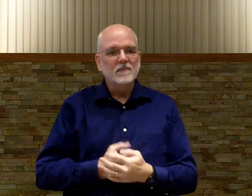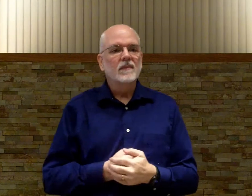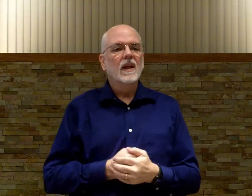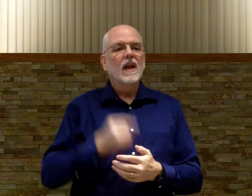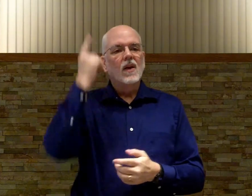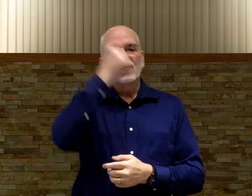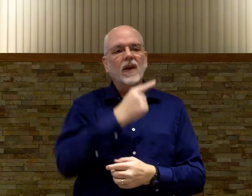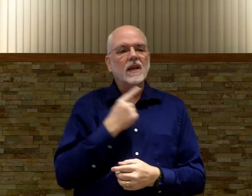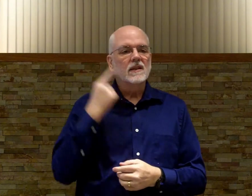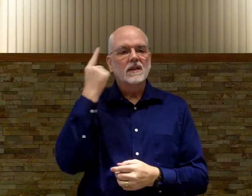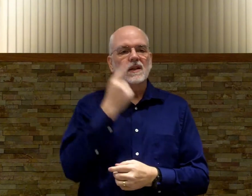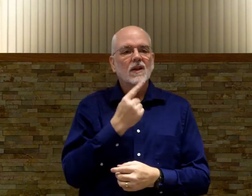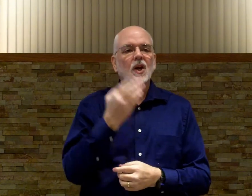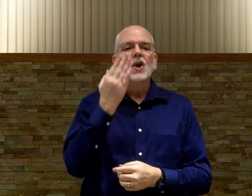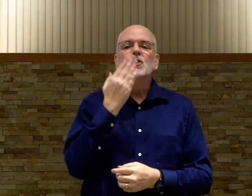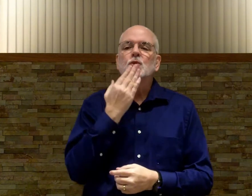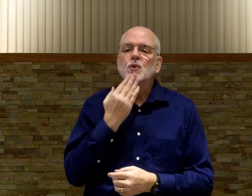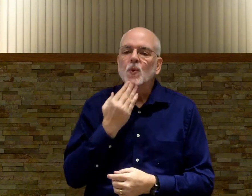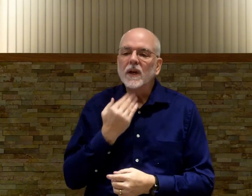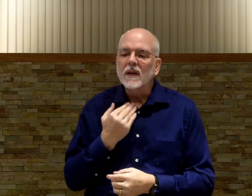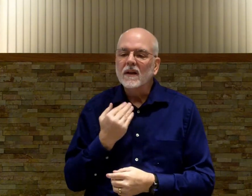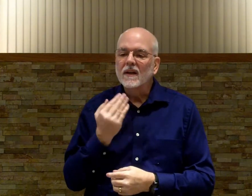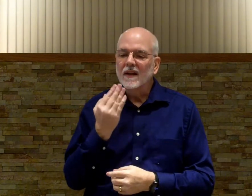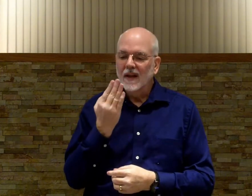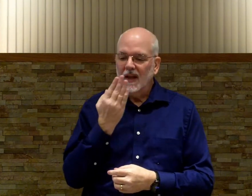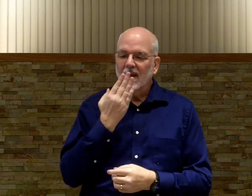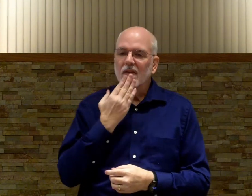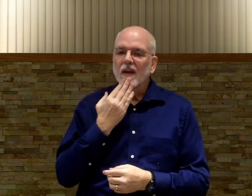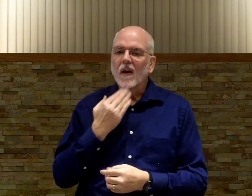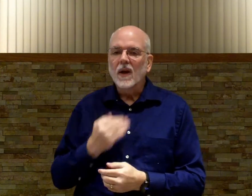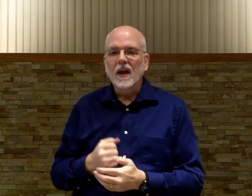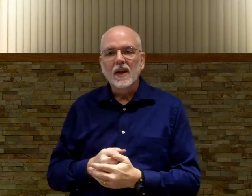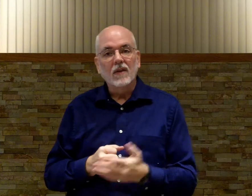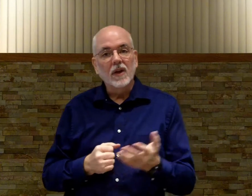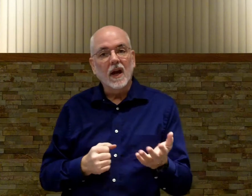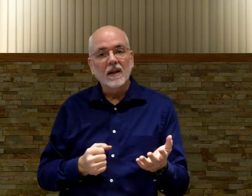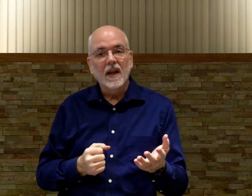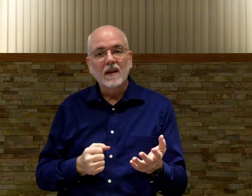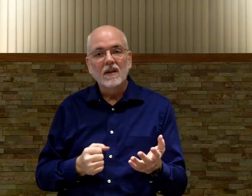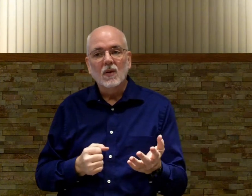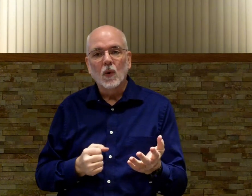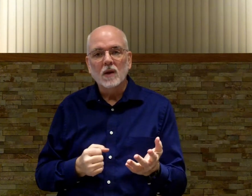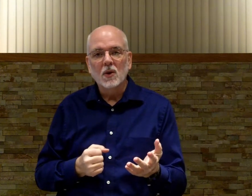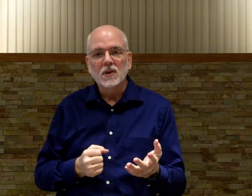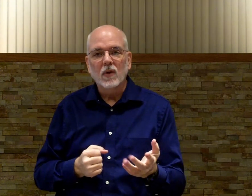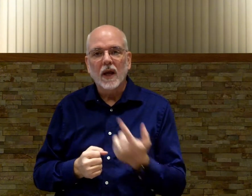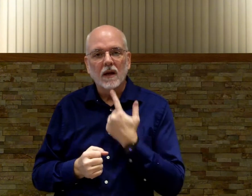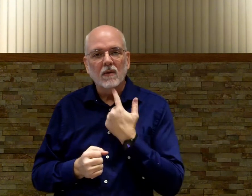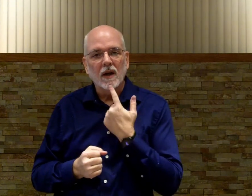face sweet okay you ever eat cotton candy where does most of it land right